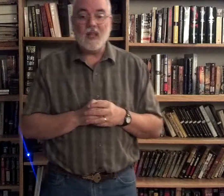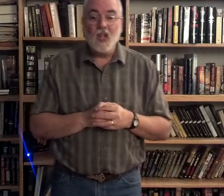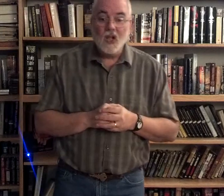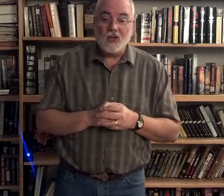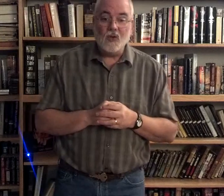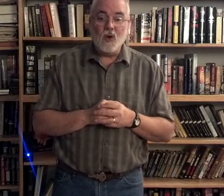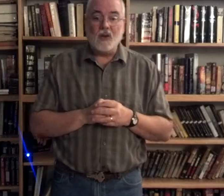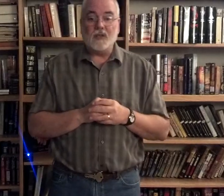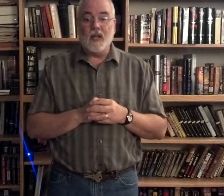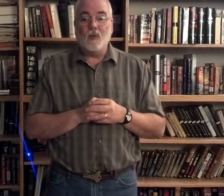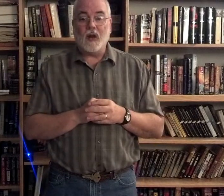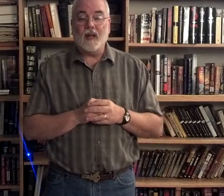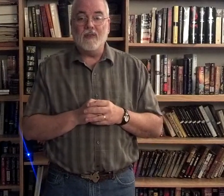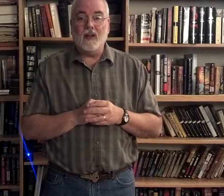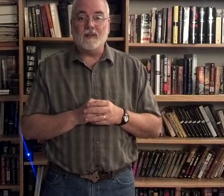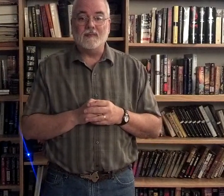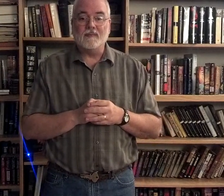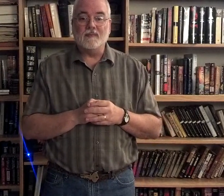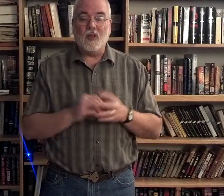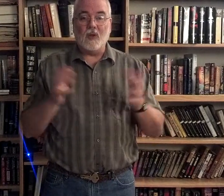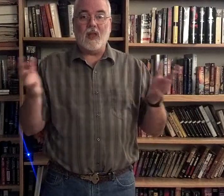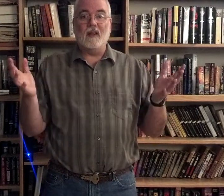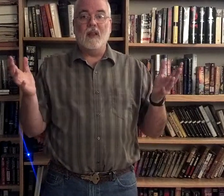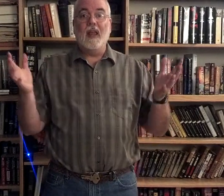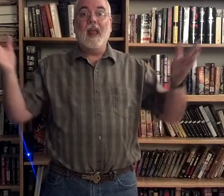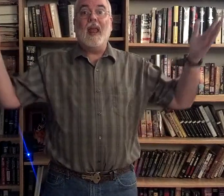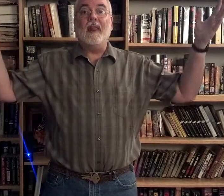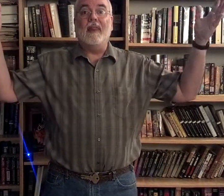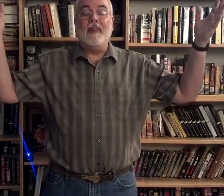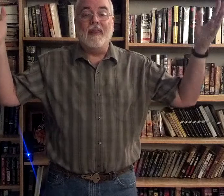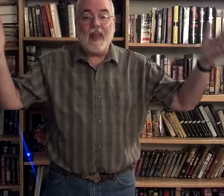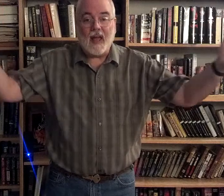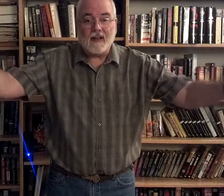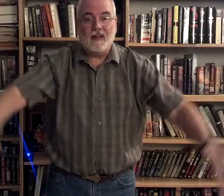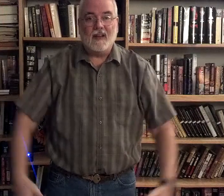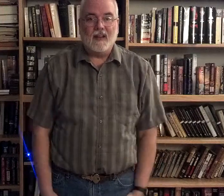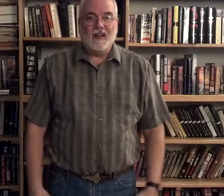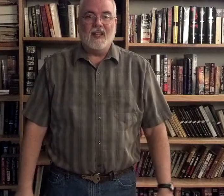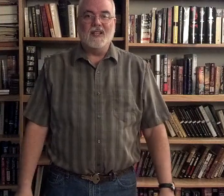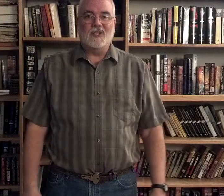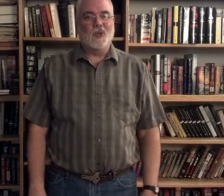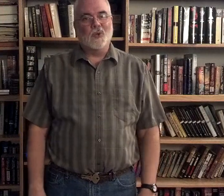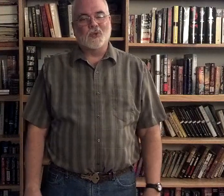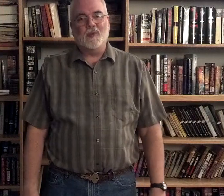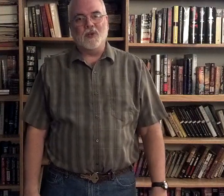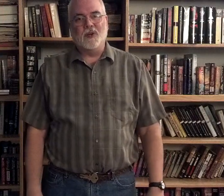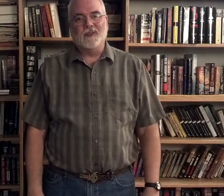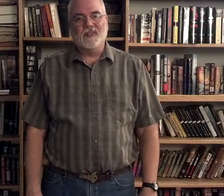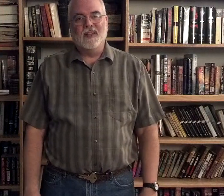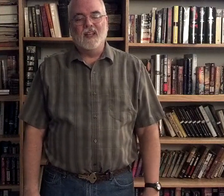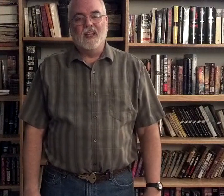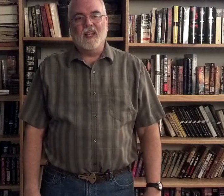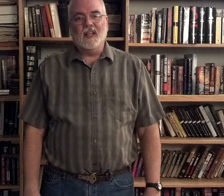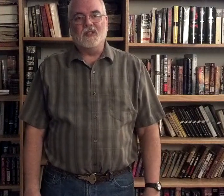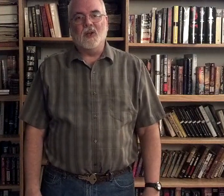Do you understand what I have done? Okay, that is the whole scripture. And so,